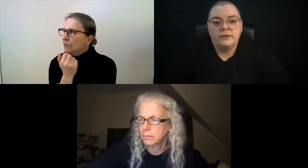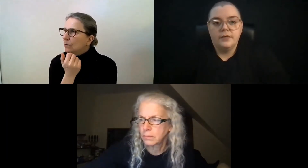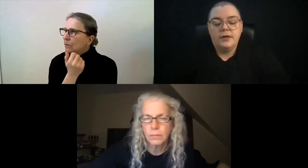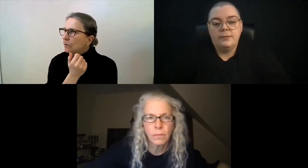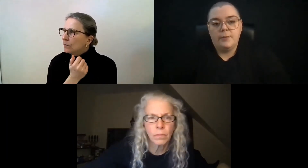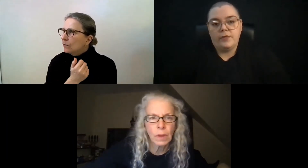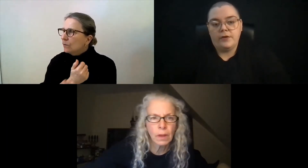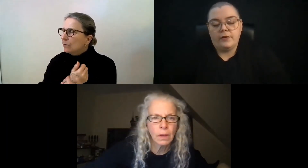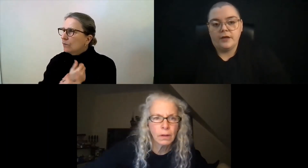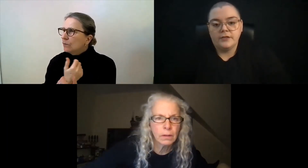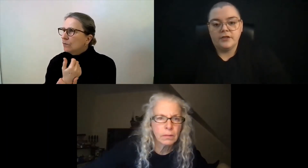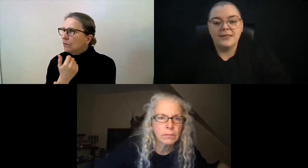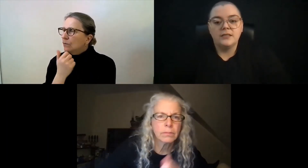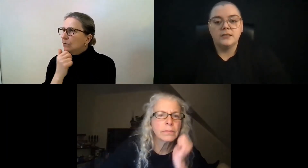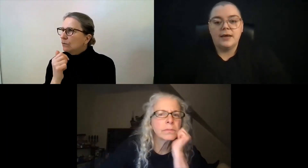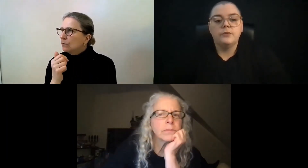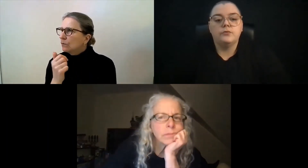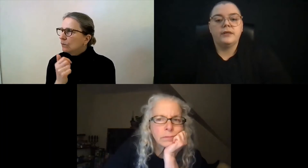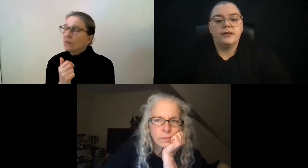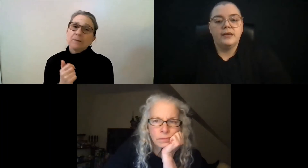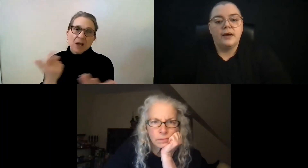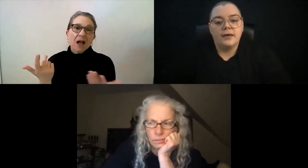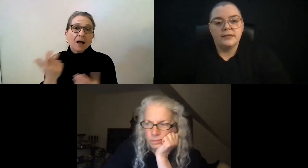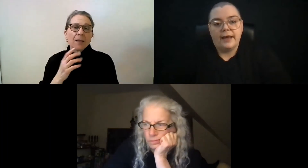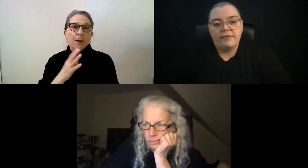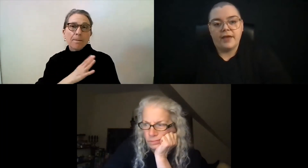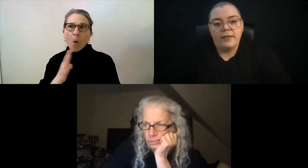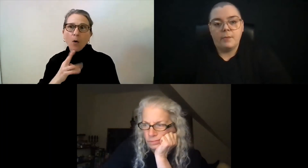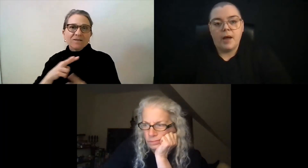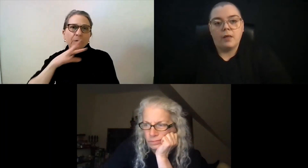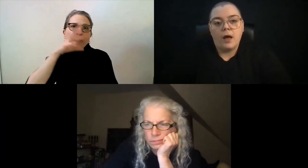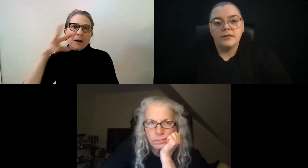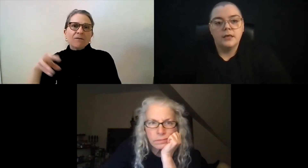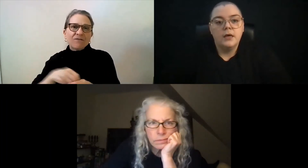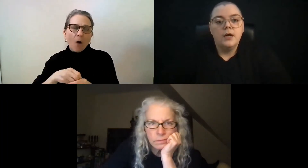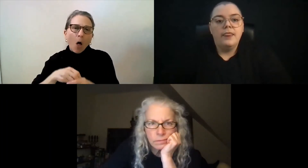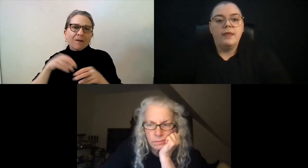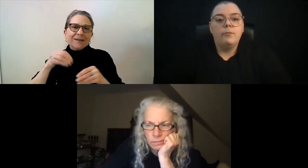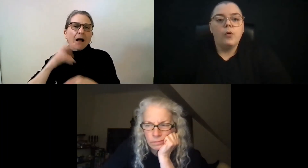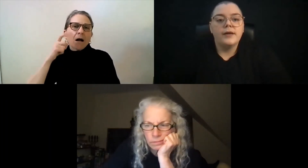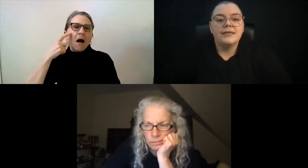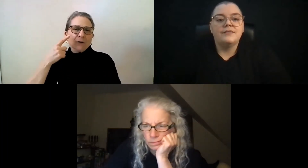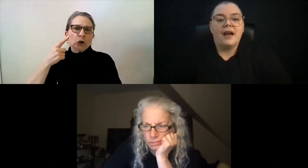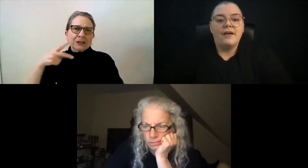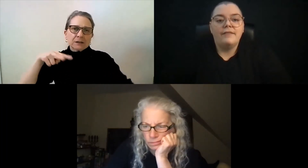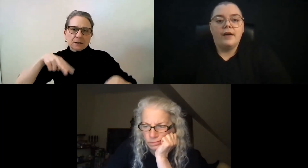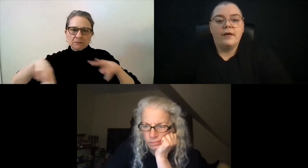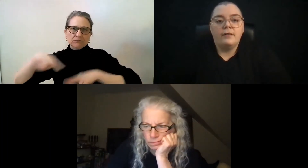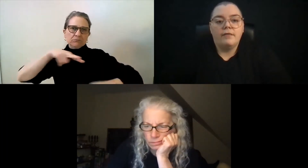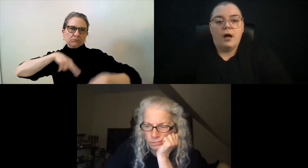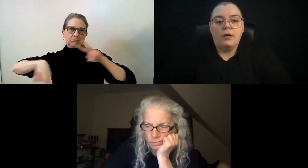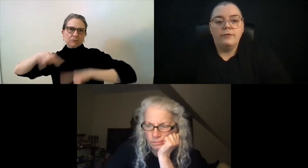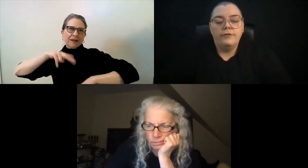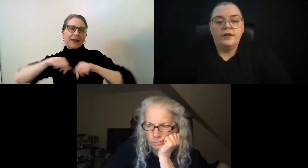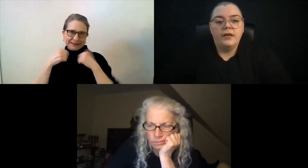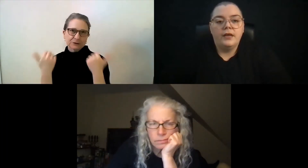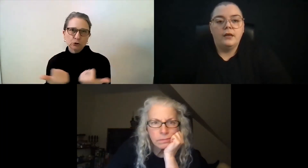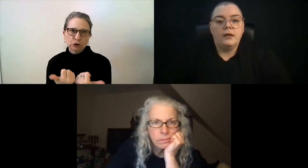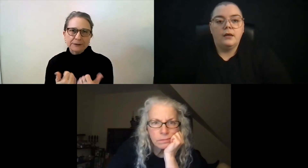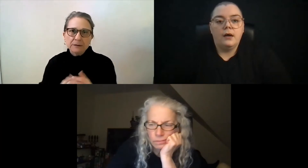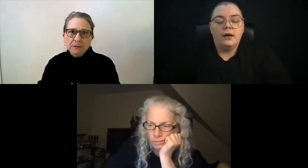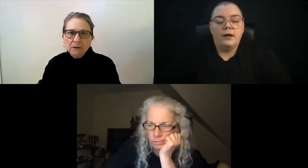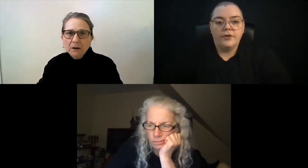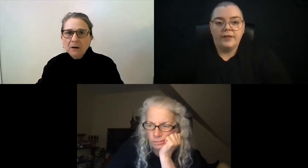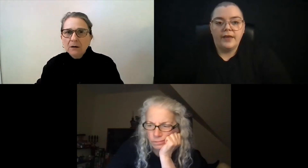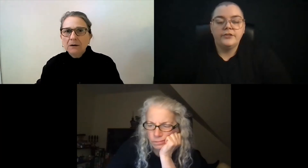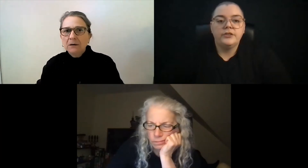and also people with hearing loss. So that's, that was really key to us, to have that in the bylaws. The board is very, very involved in